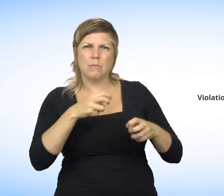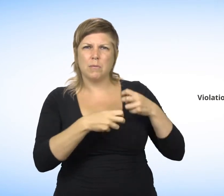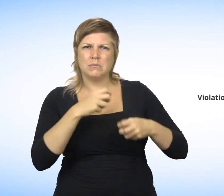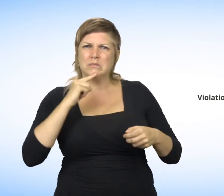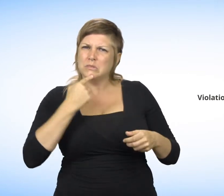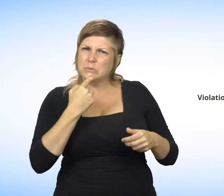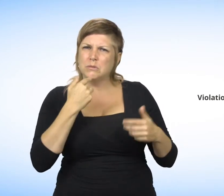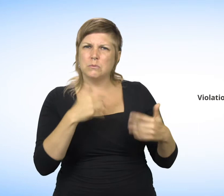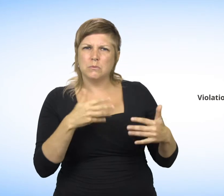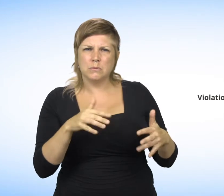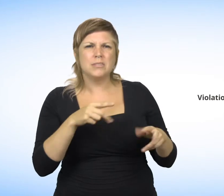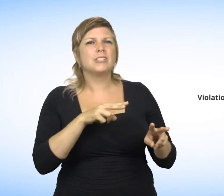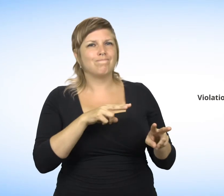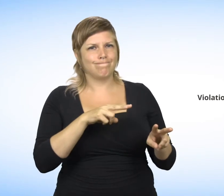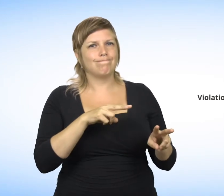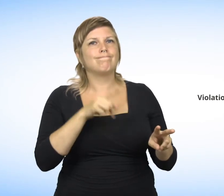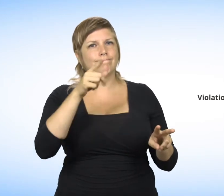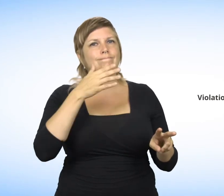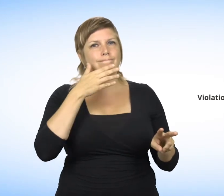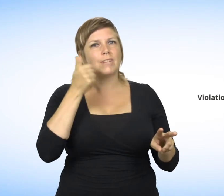problems, you can report it to the director of youth protection.